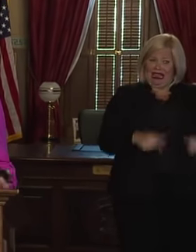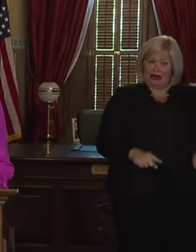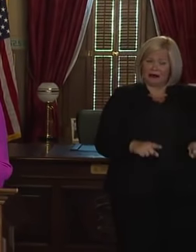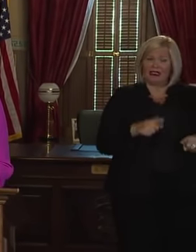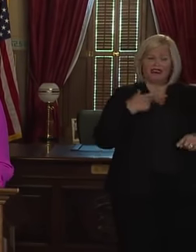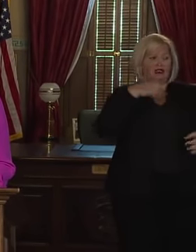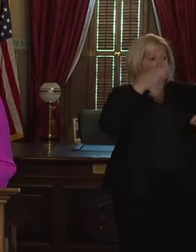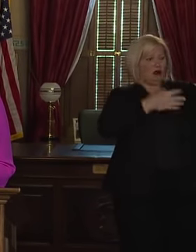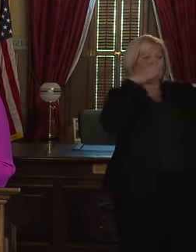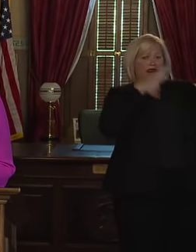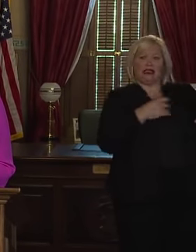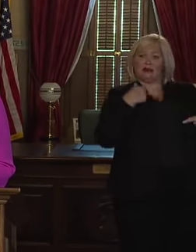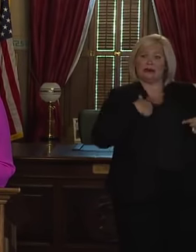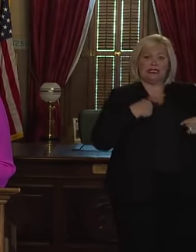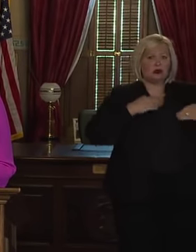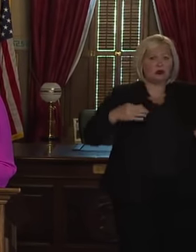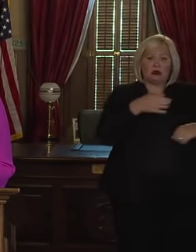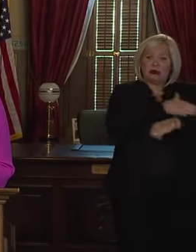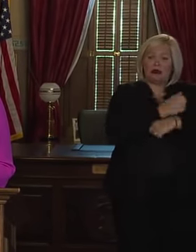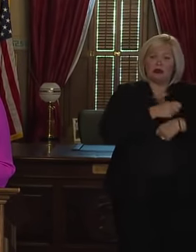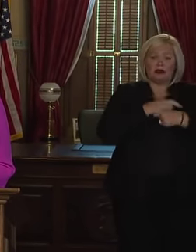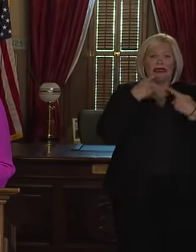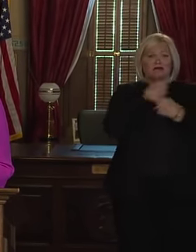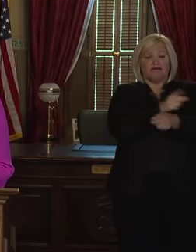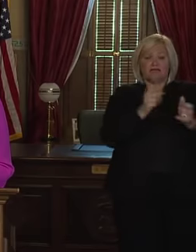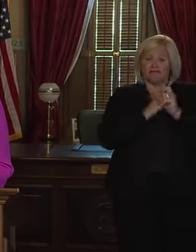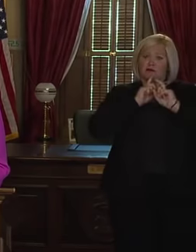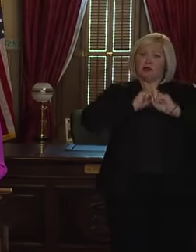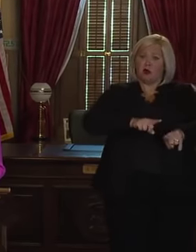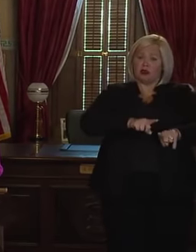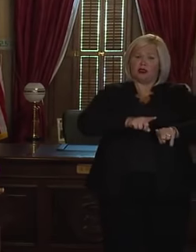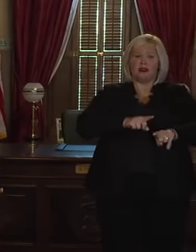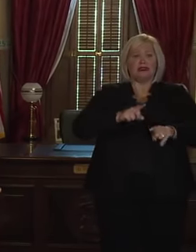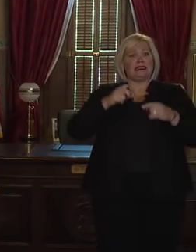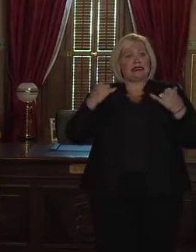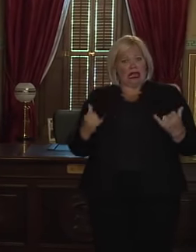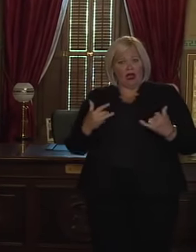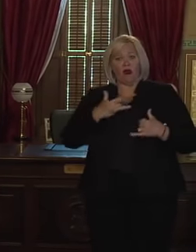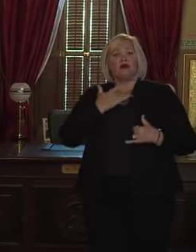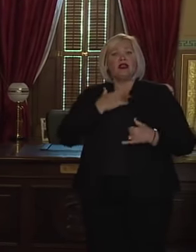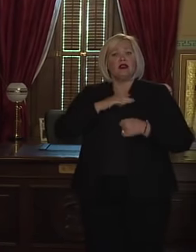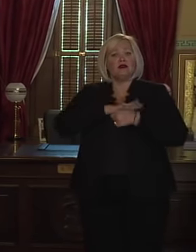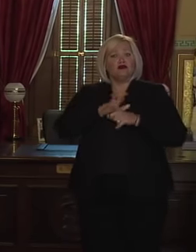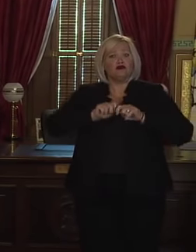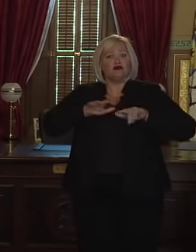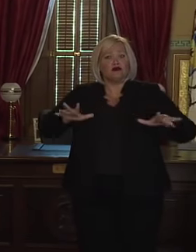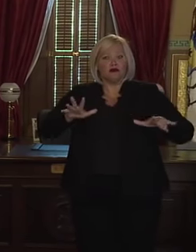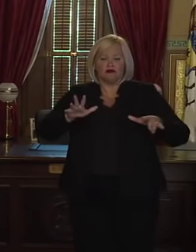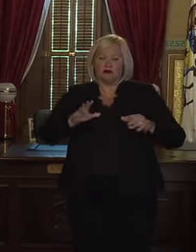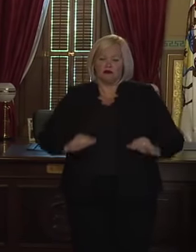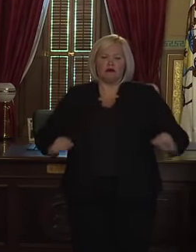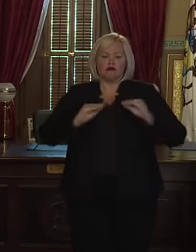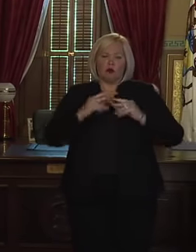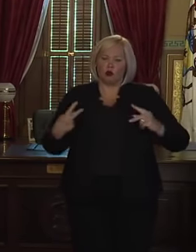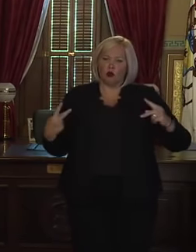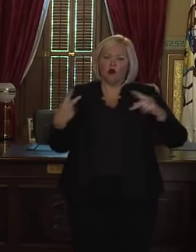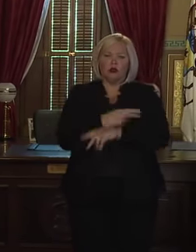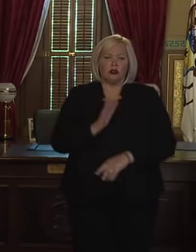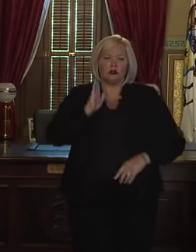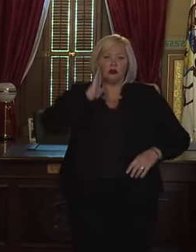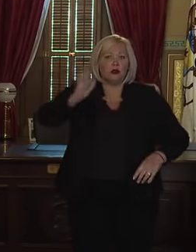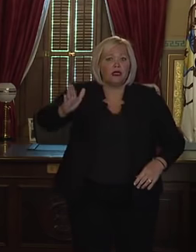of the court's action, the legislature's action, our COVID-19 cases could likely go up. There will be uncertainty.